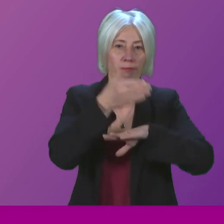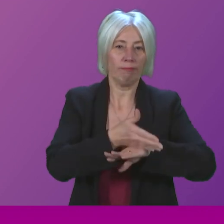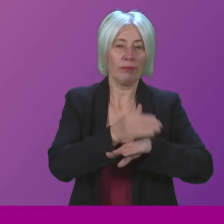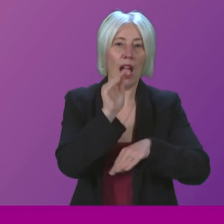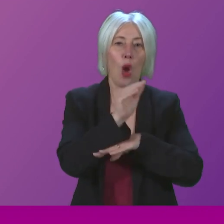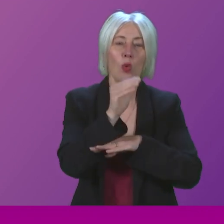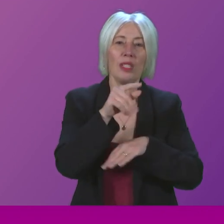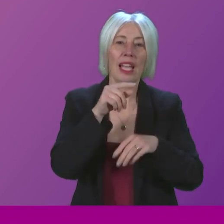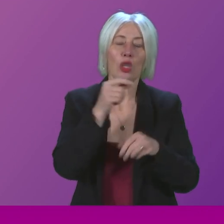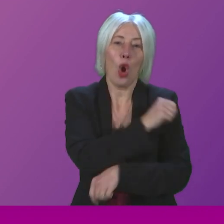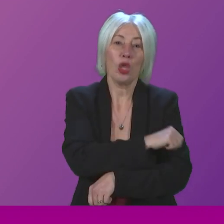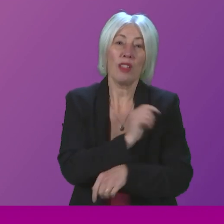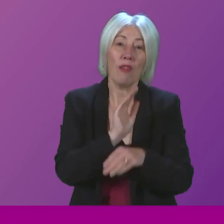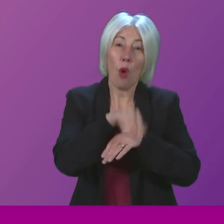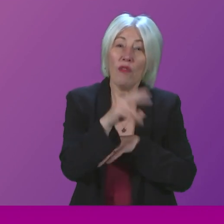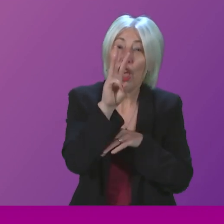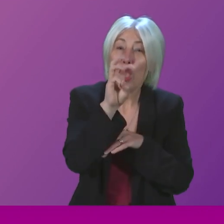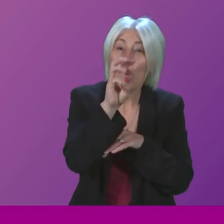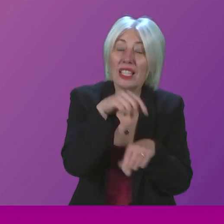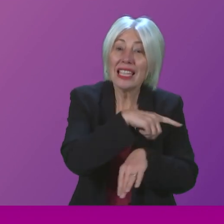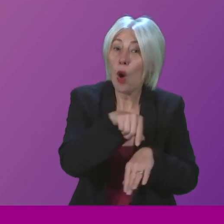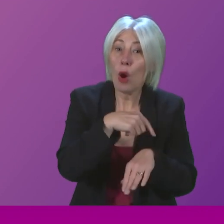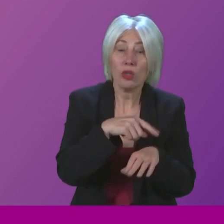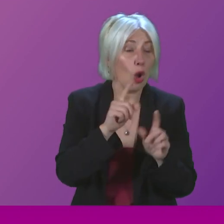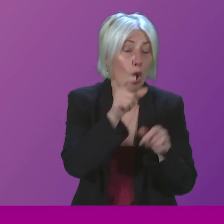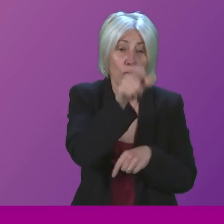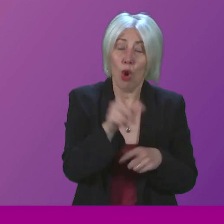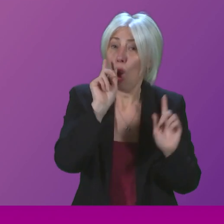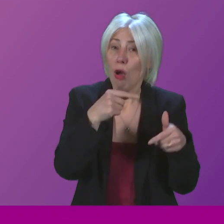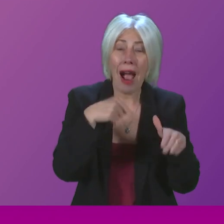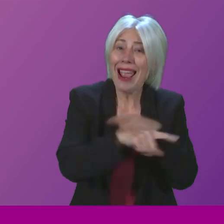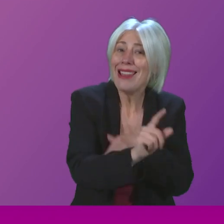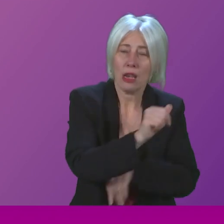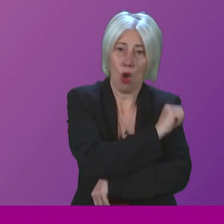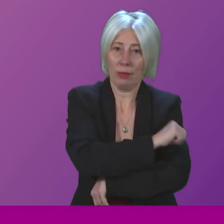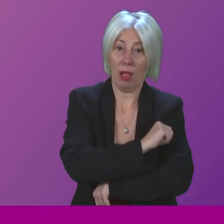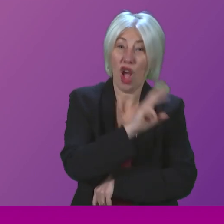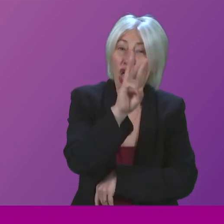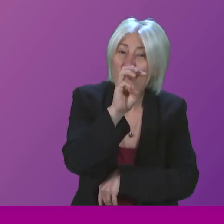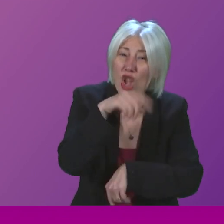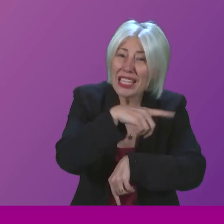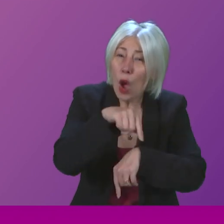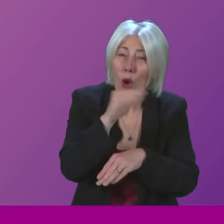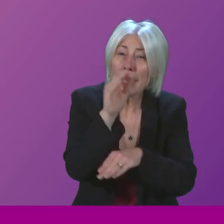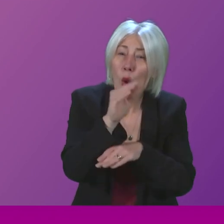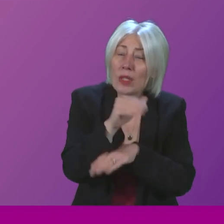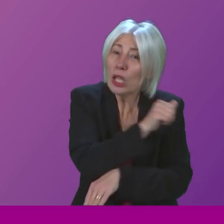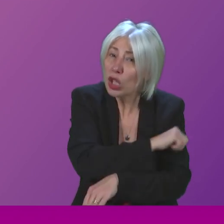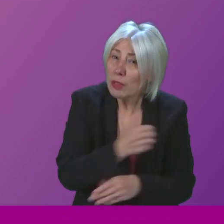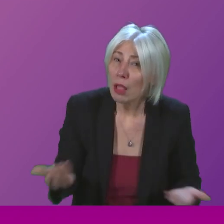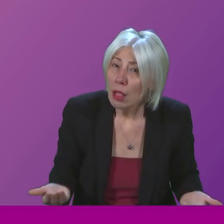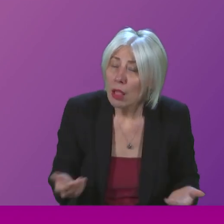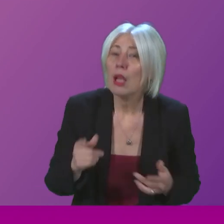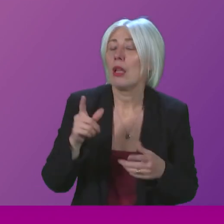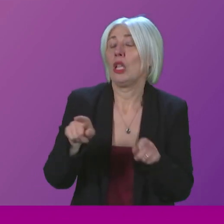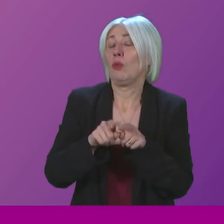13 hours because the patient couldn't be admitted. 13 hours stuck outside. And the Press and